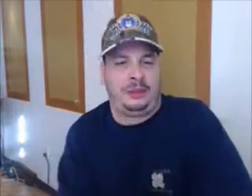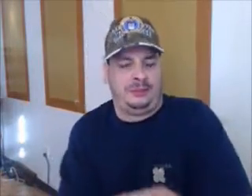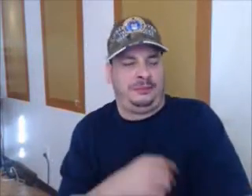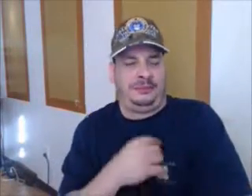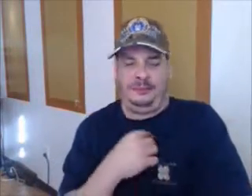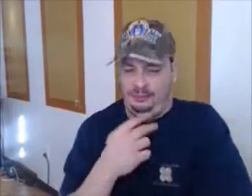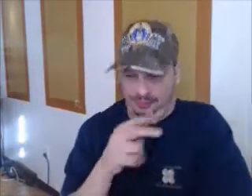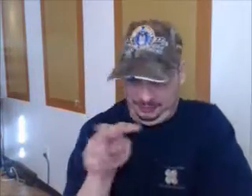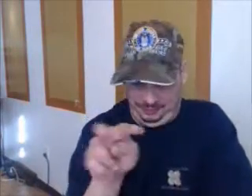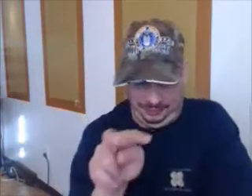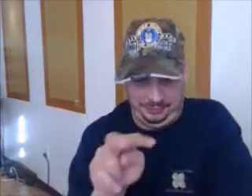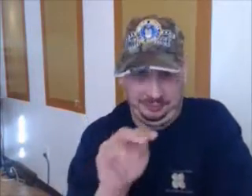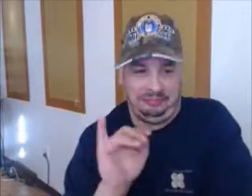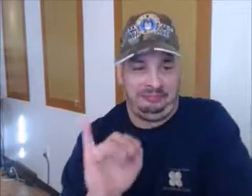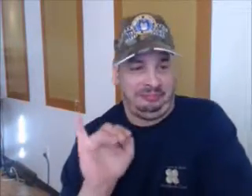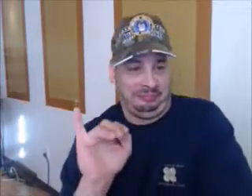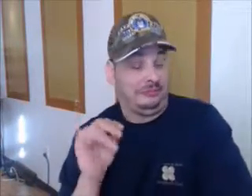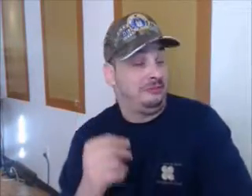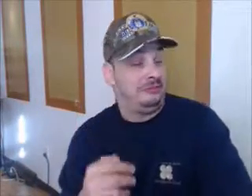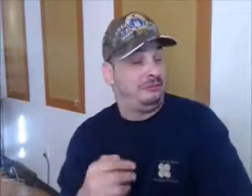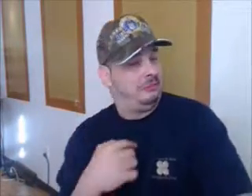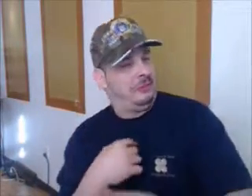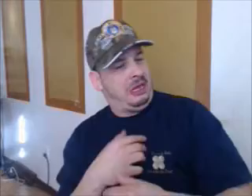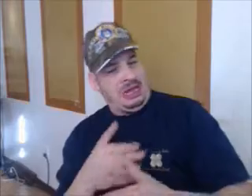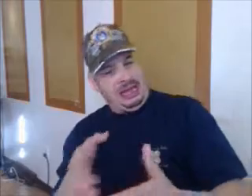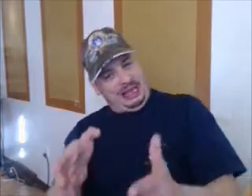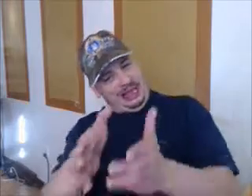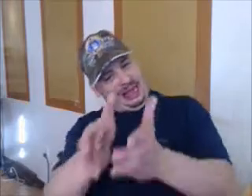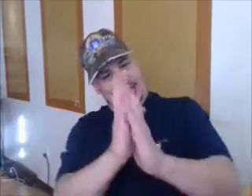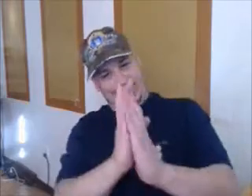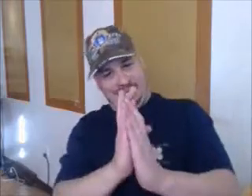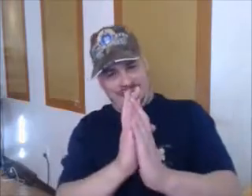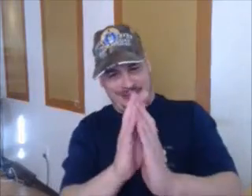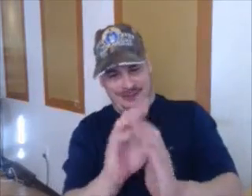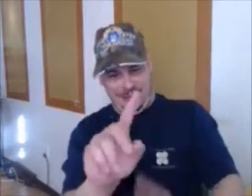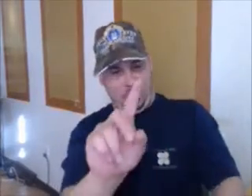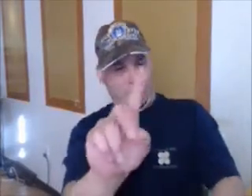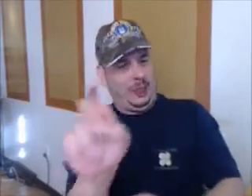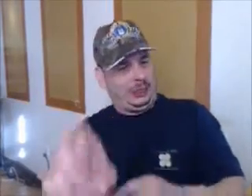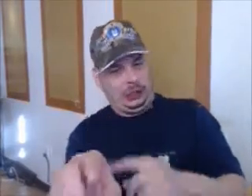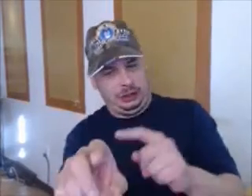Marley and Pete. The absence of the wild and huge chicks. You know what you call me?